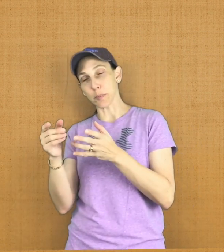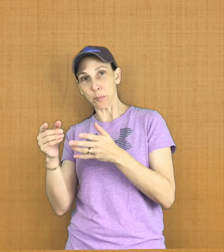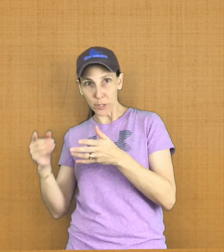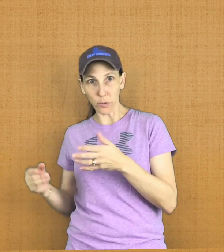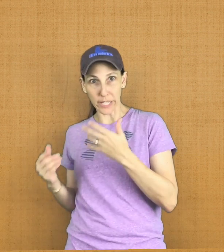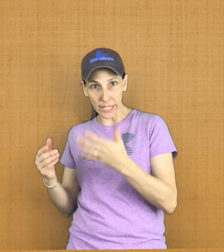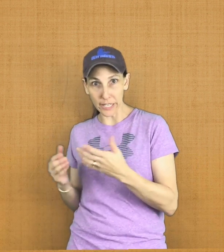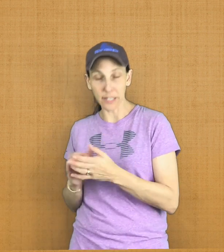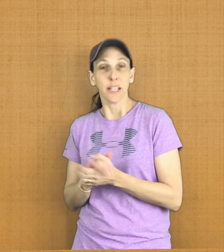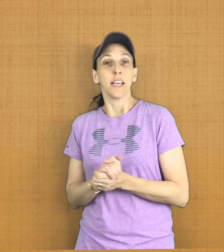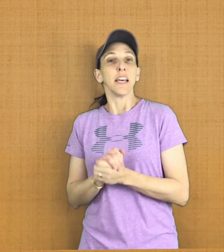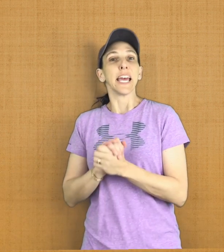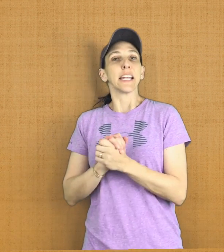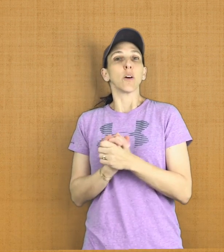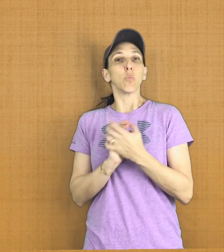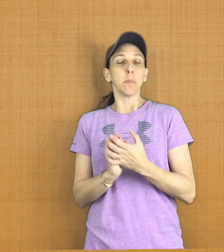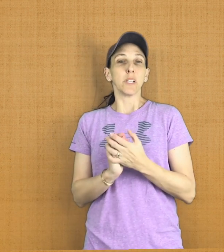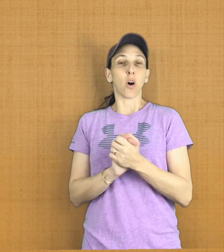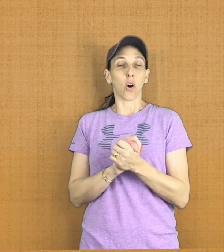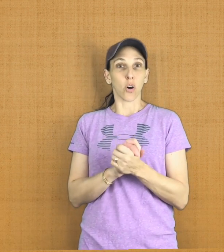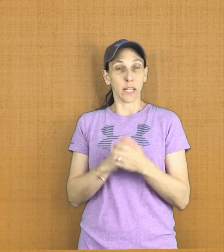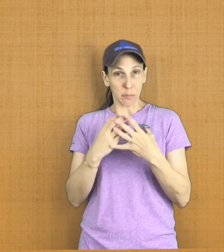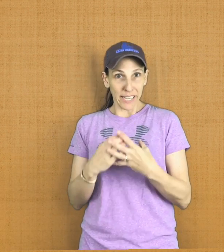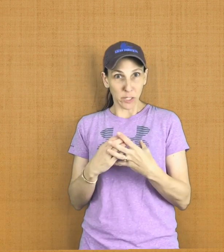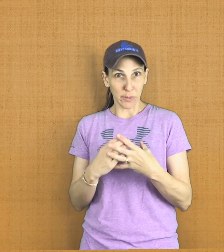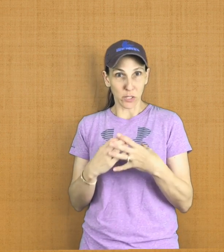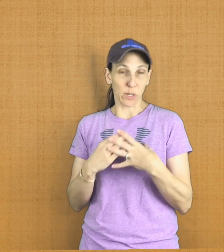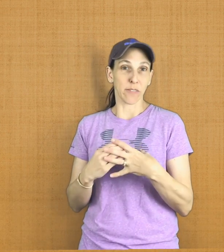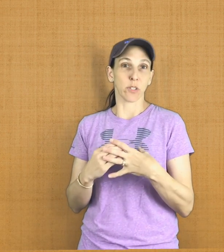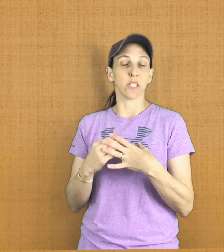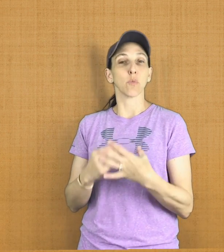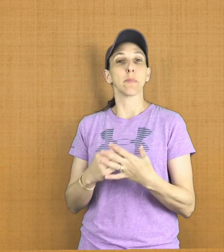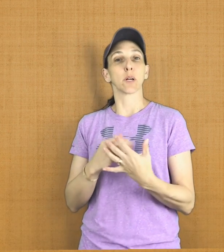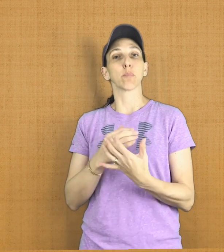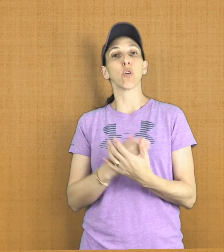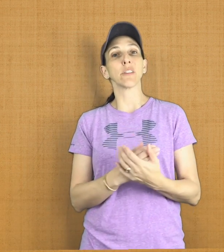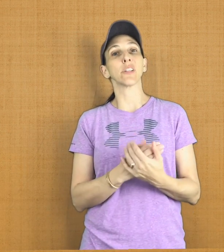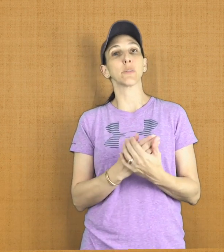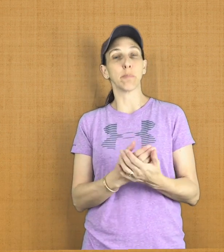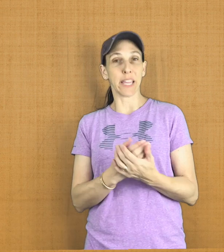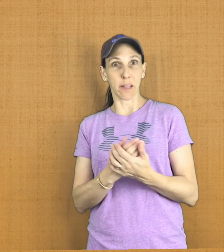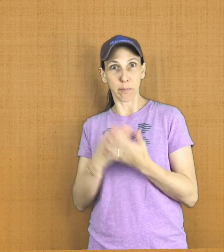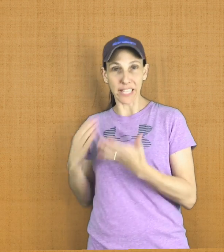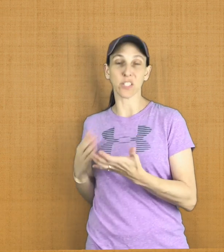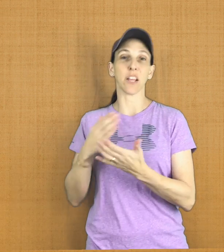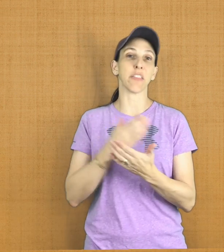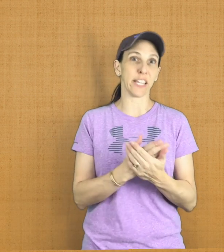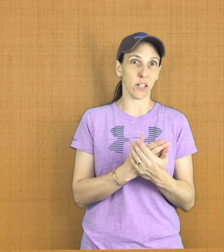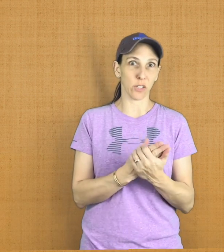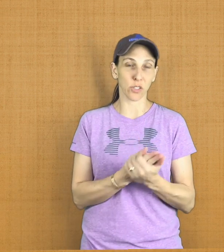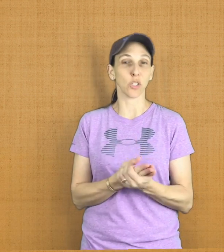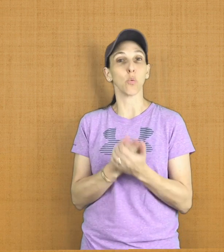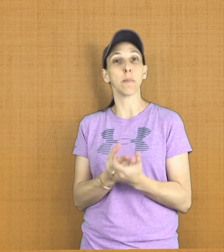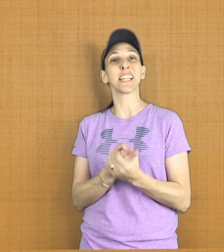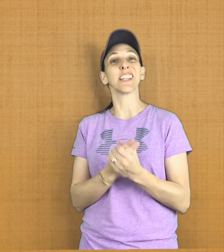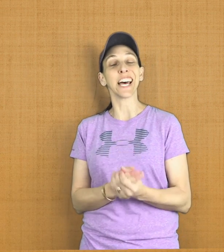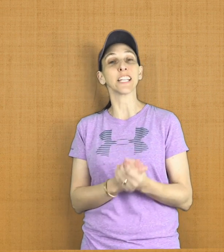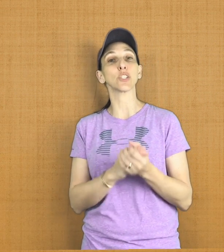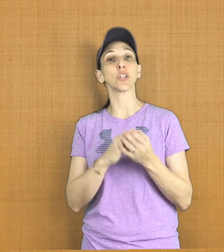pew pew pew again and women are, in my experience, what I've learned is that women are process-based thinkers. So women like to